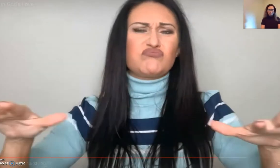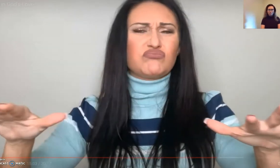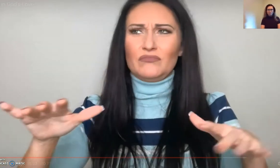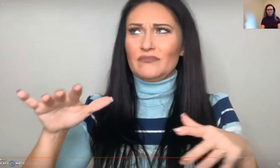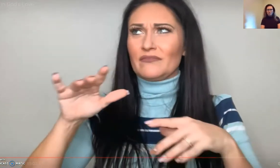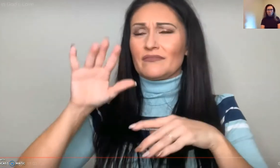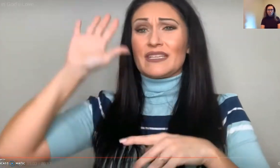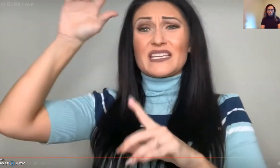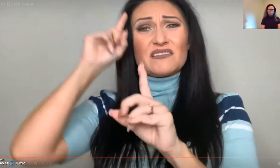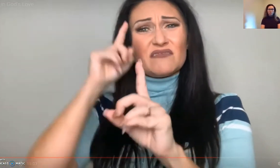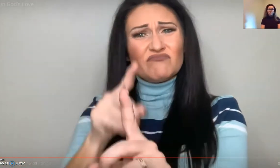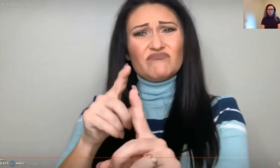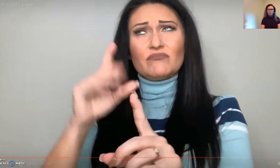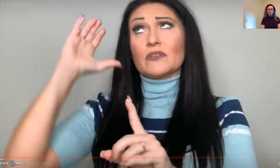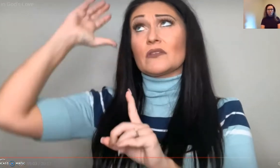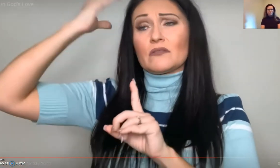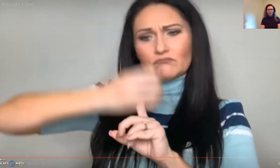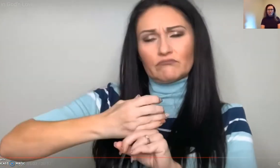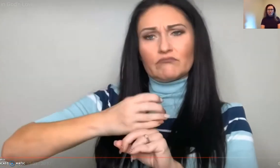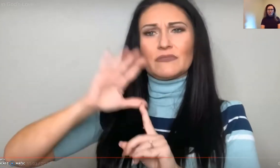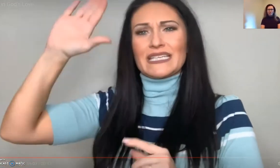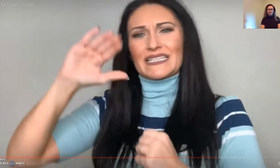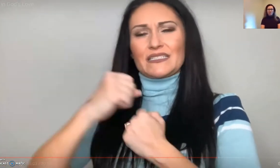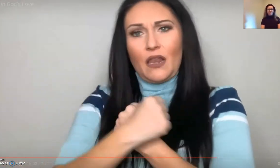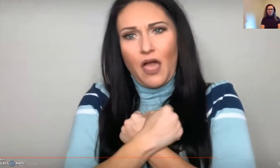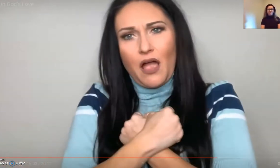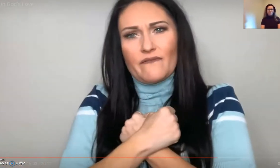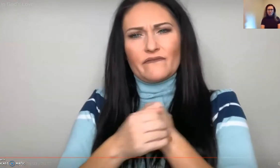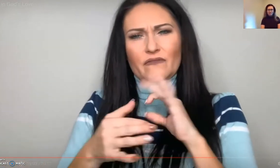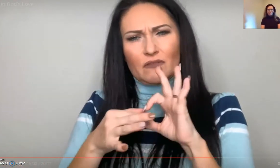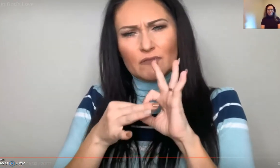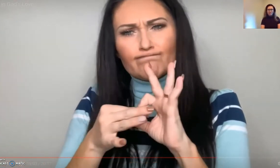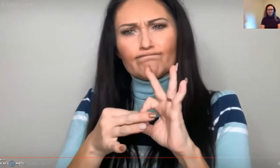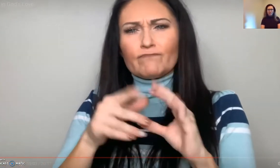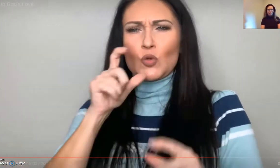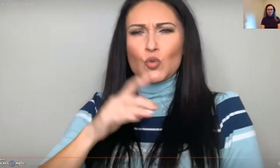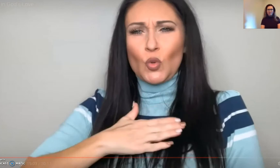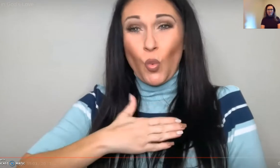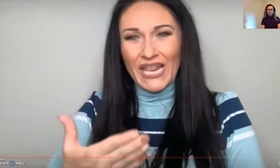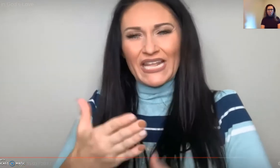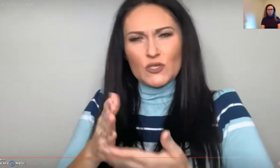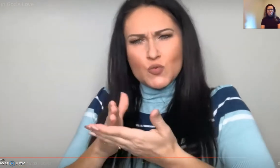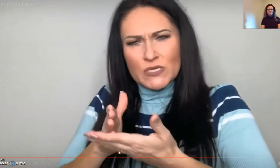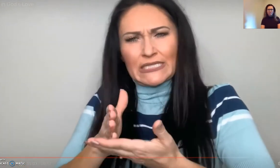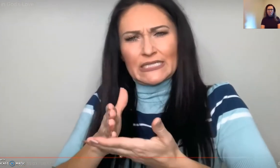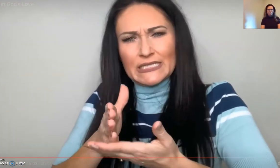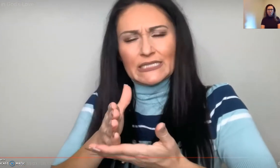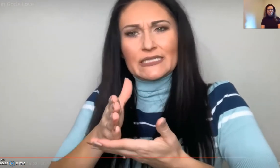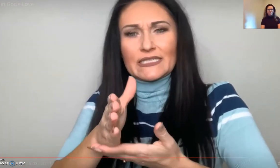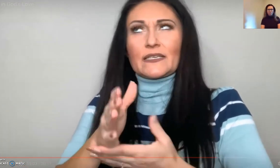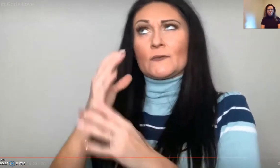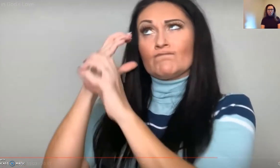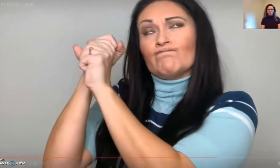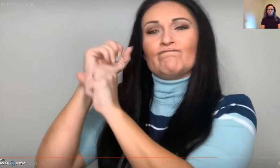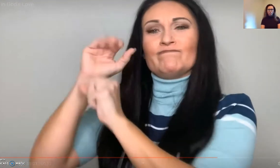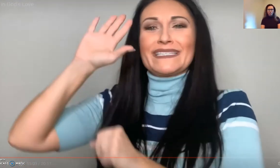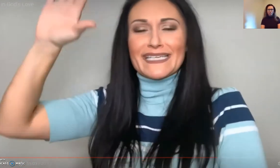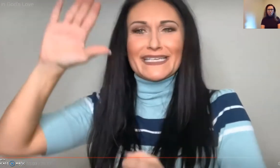people, single people, divorced people, all of that. He comes in and his love and that strong connection for those who are willing to